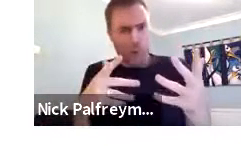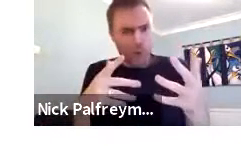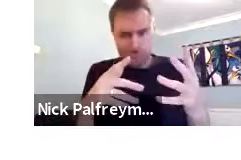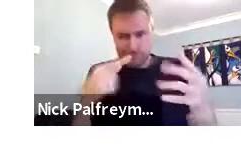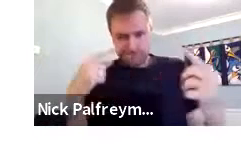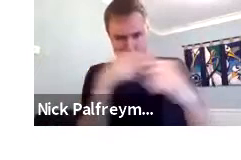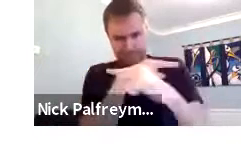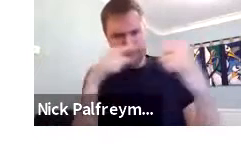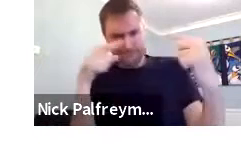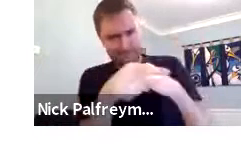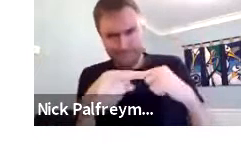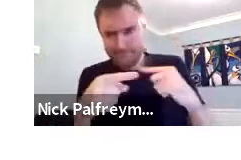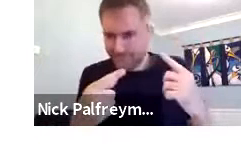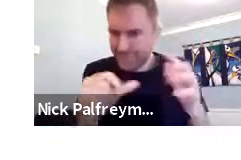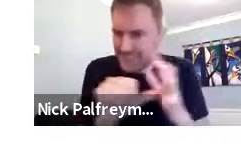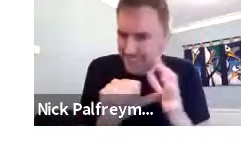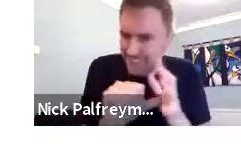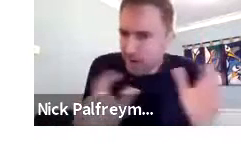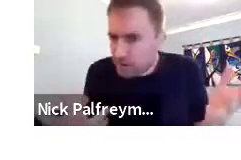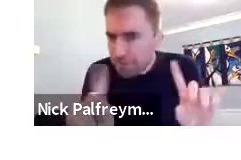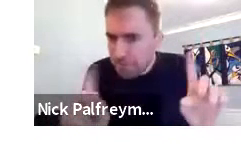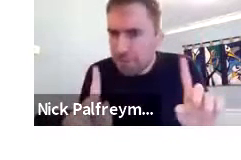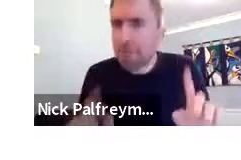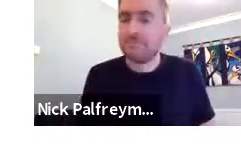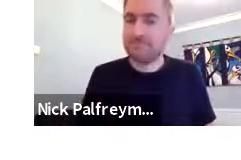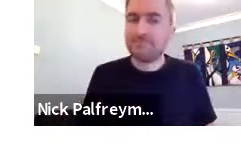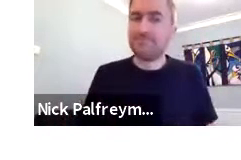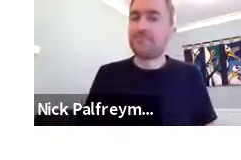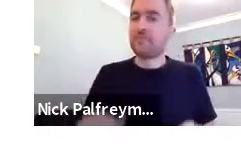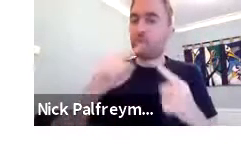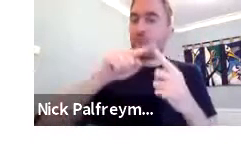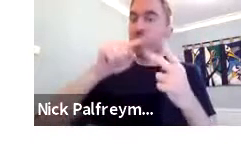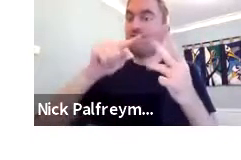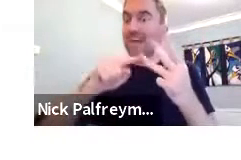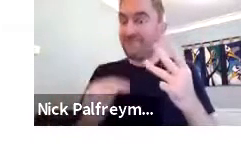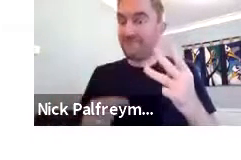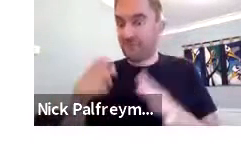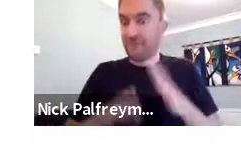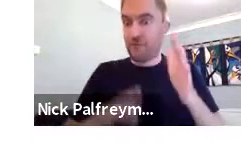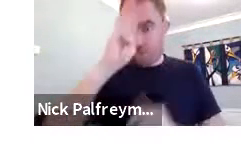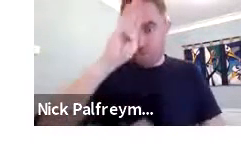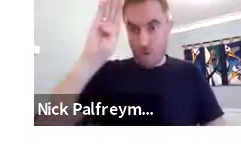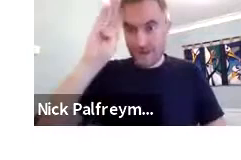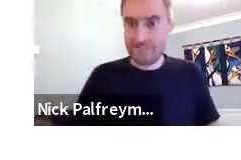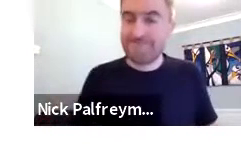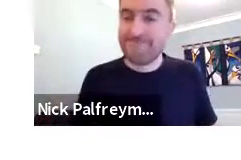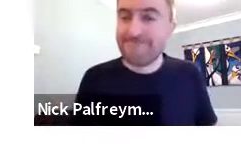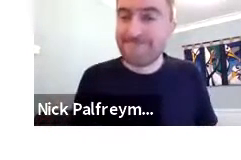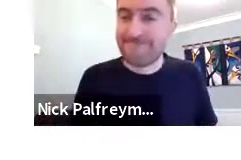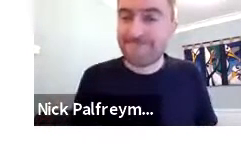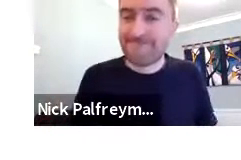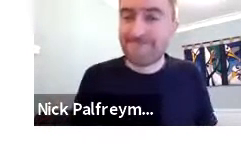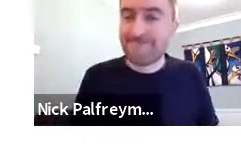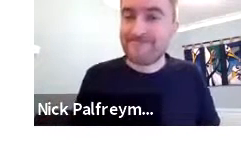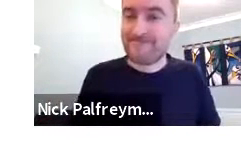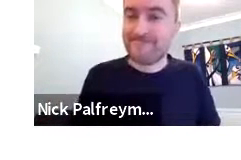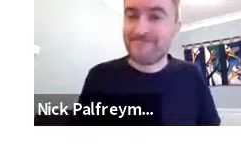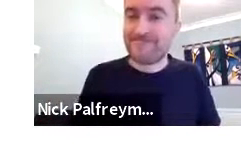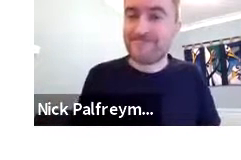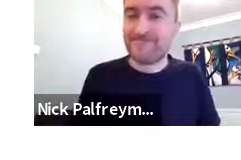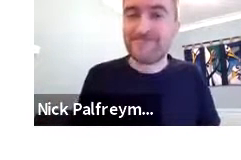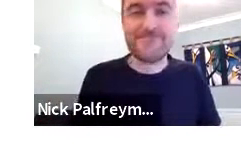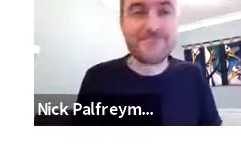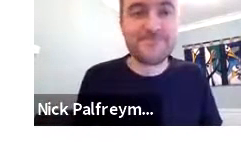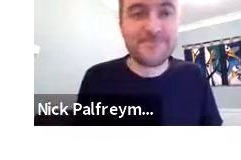he met people, whether he could understand them or whether there was any miscommunication or communication difficulties. OK, so there's a few